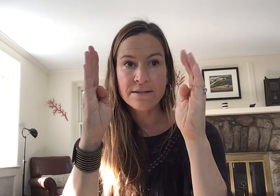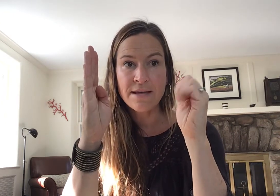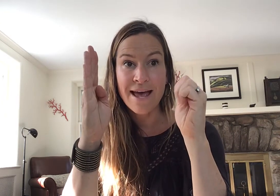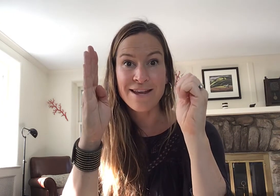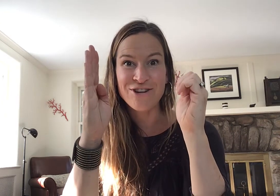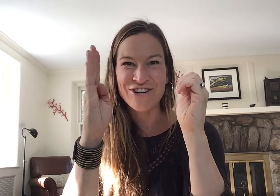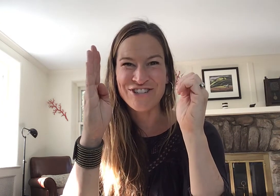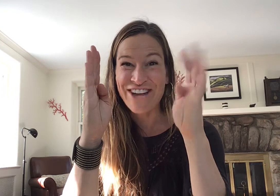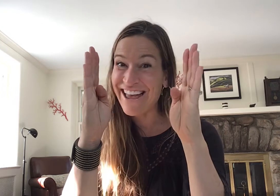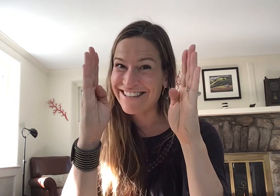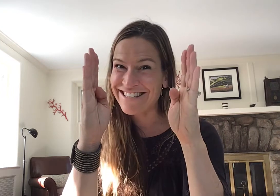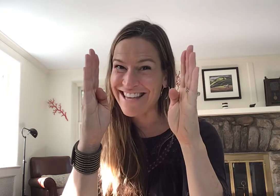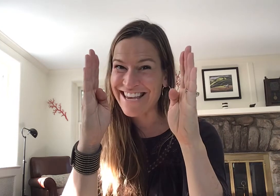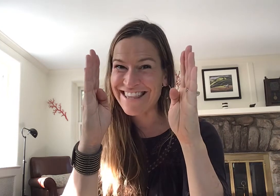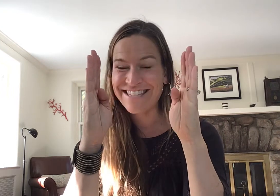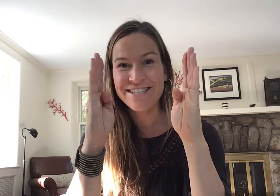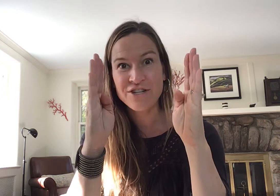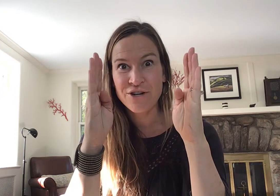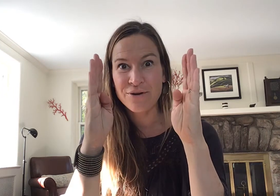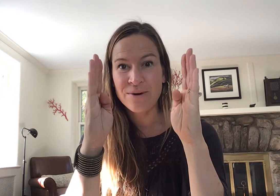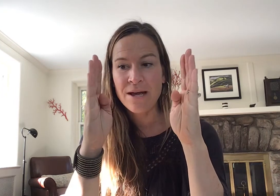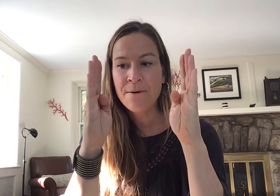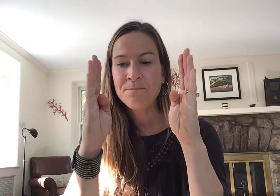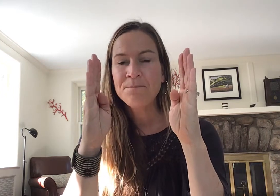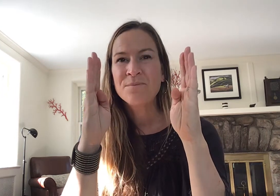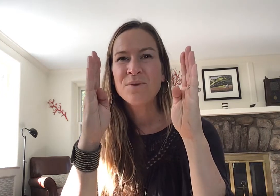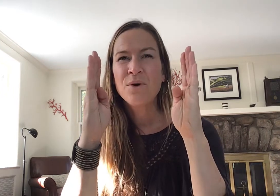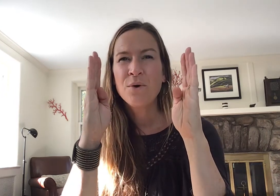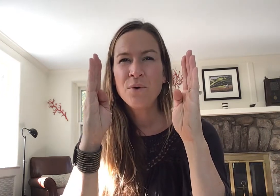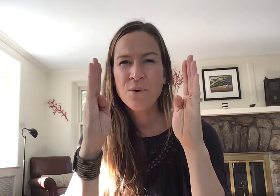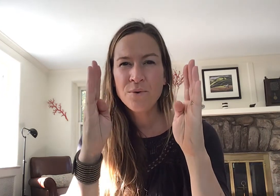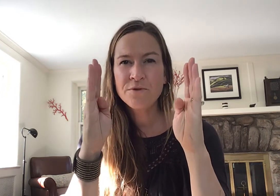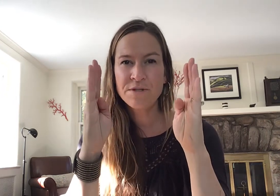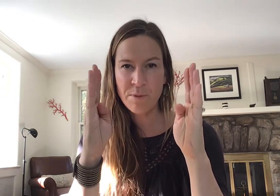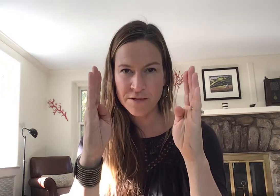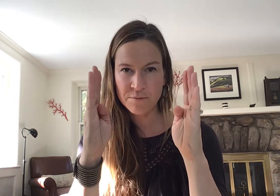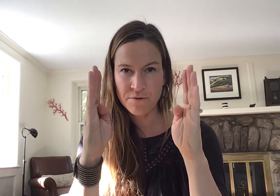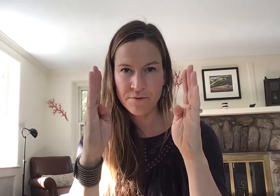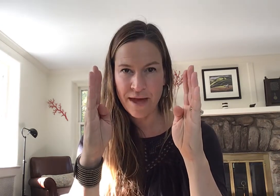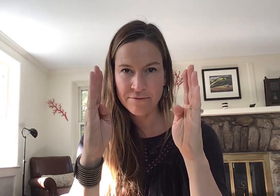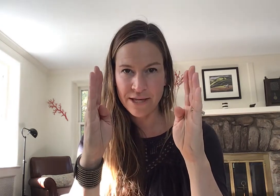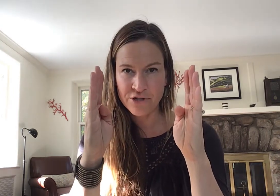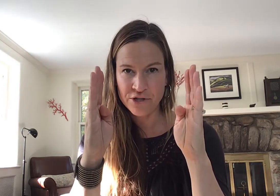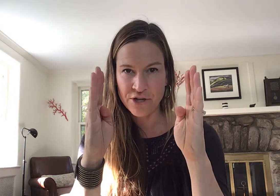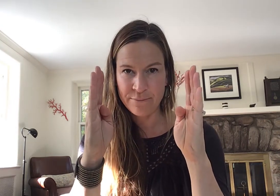and your child is like this too who's responsible for that relationship